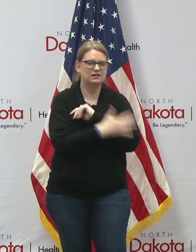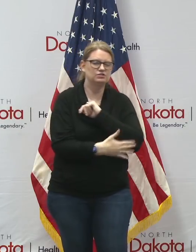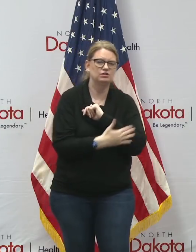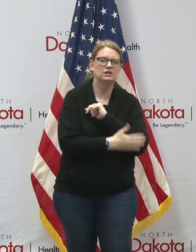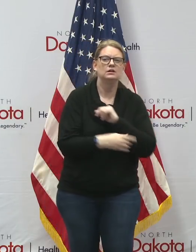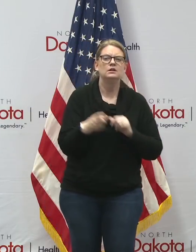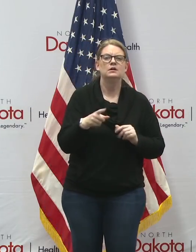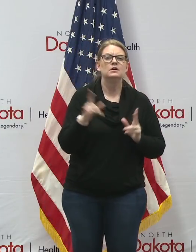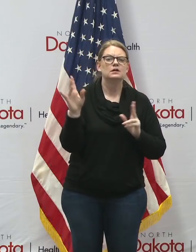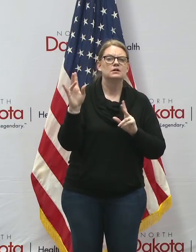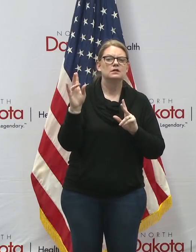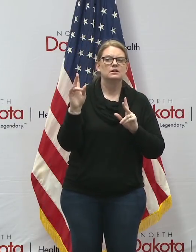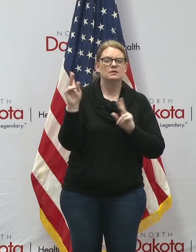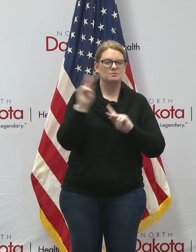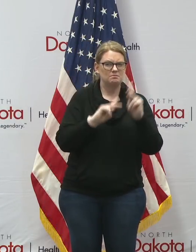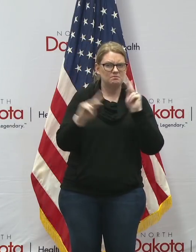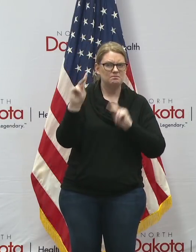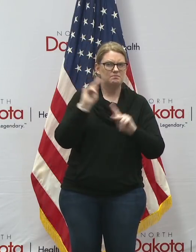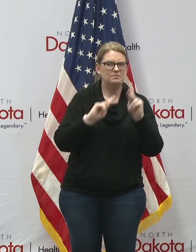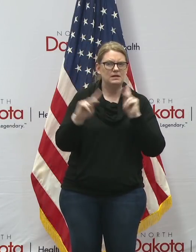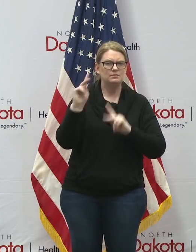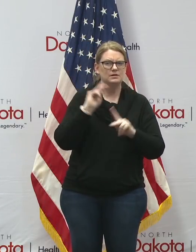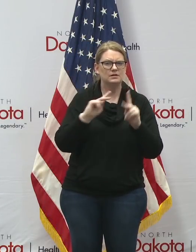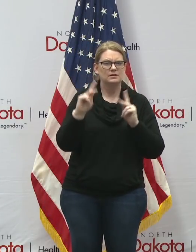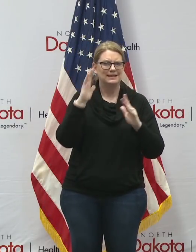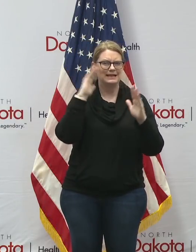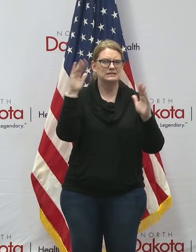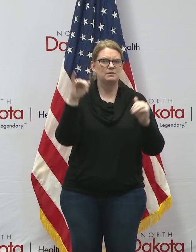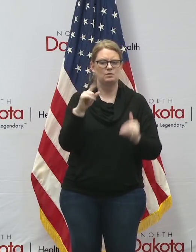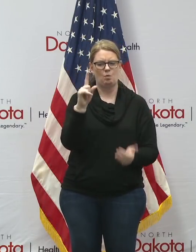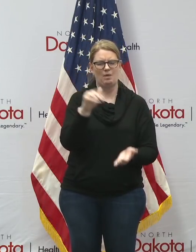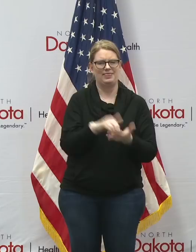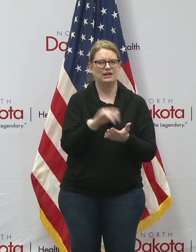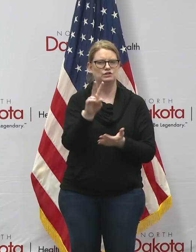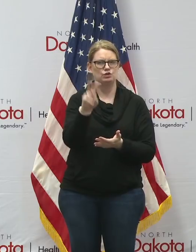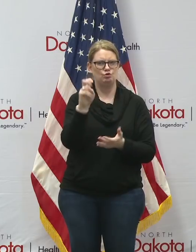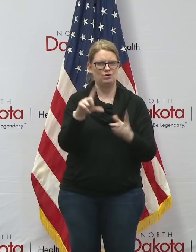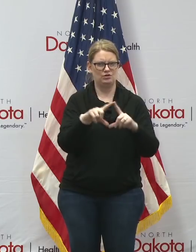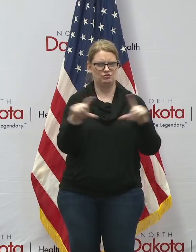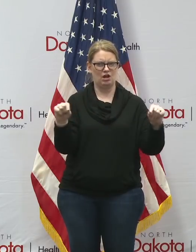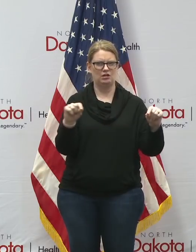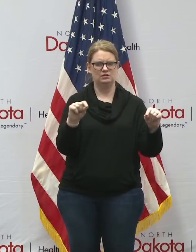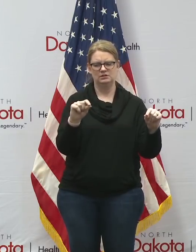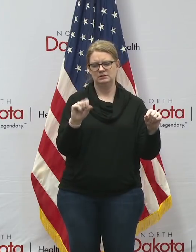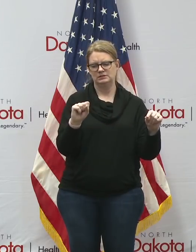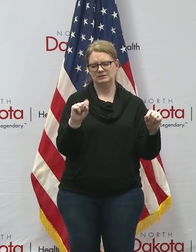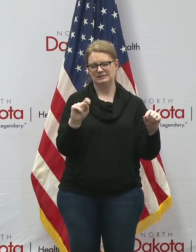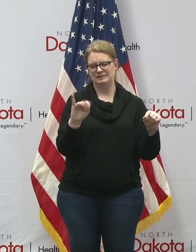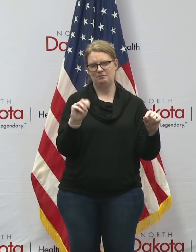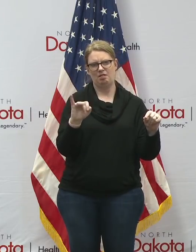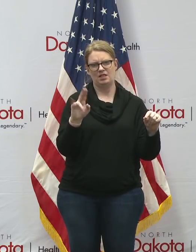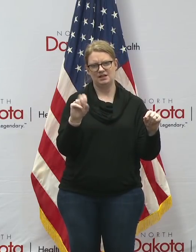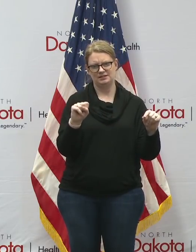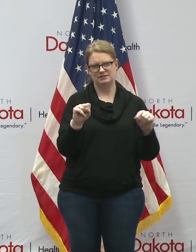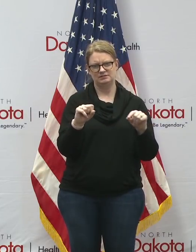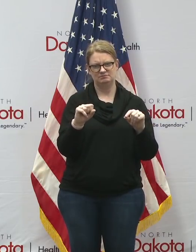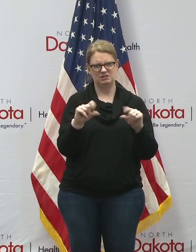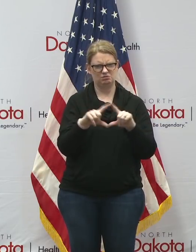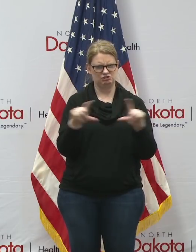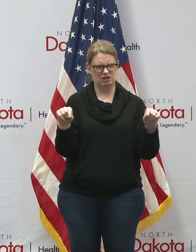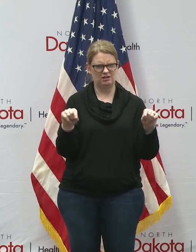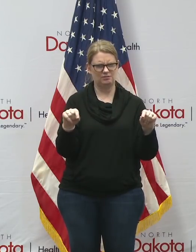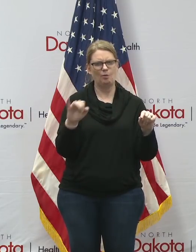people who are expecting which is just about everybody their 1200 stimulus check or for 2400 for the family